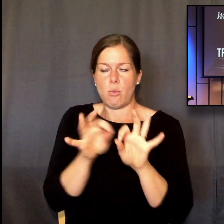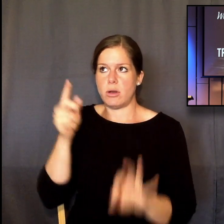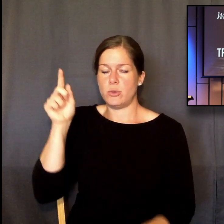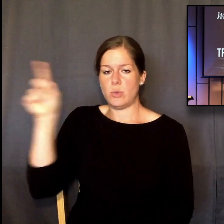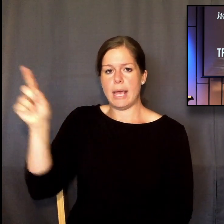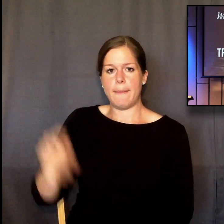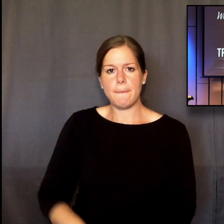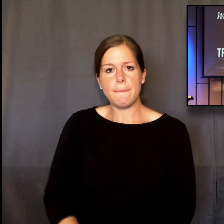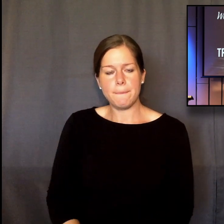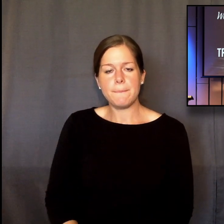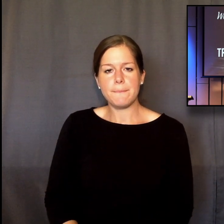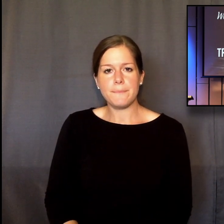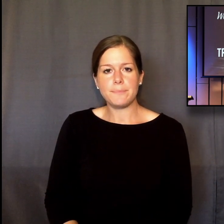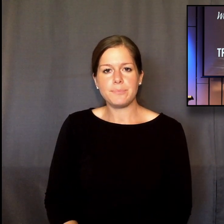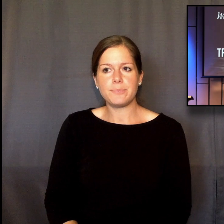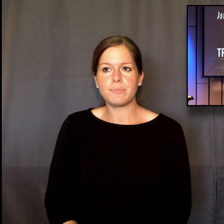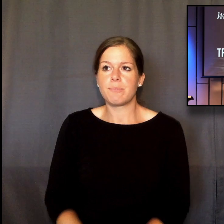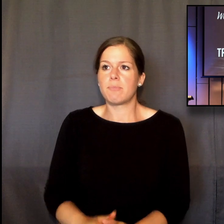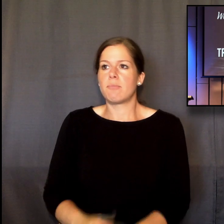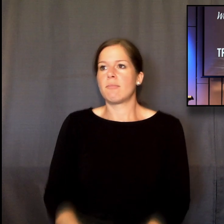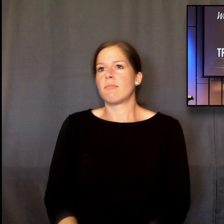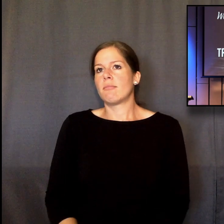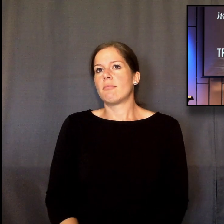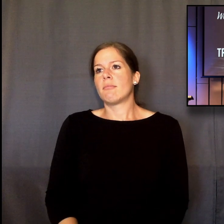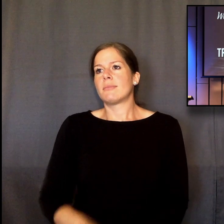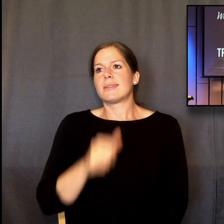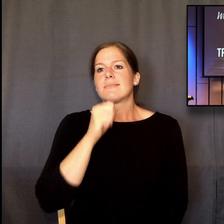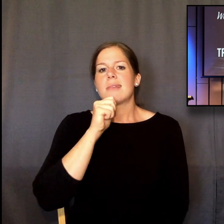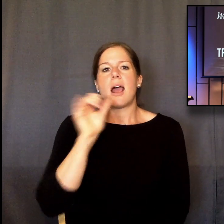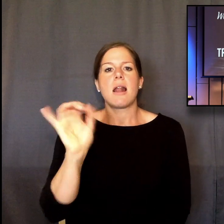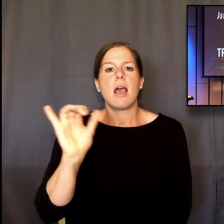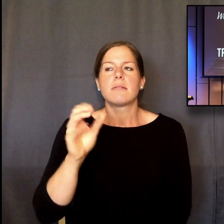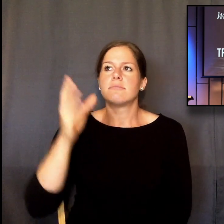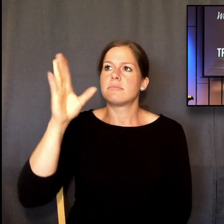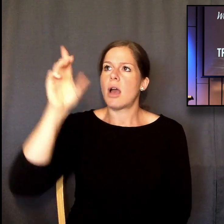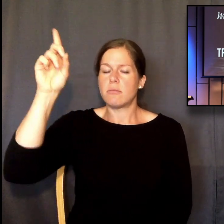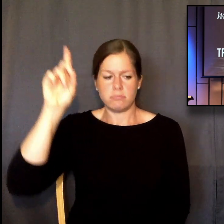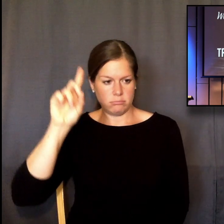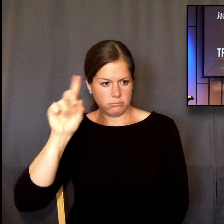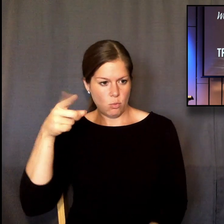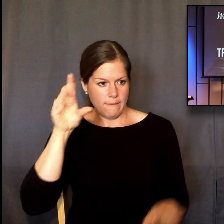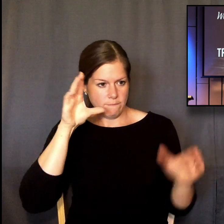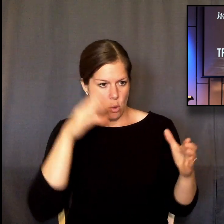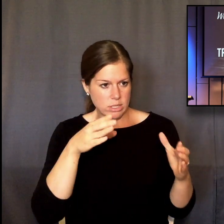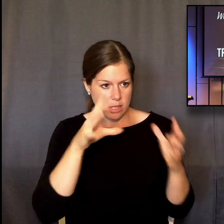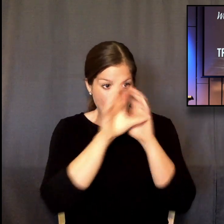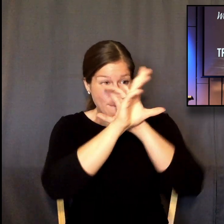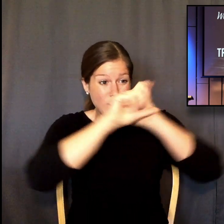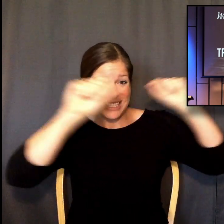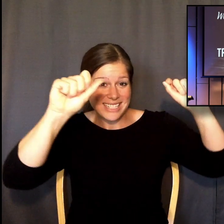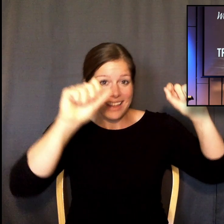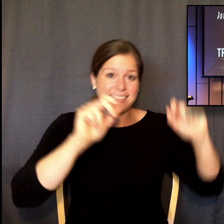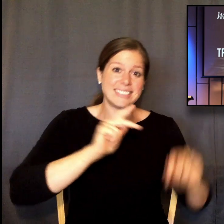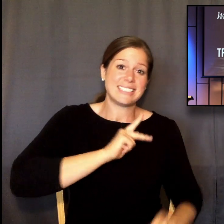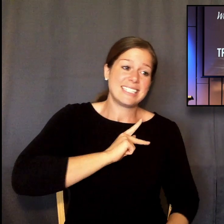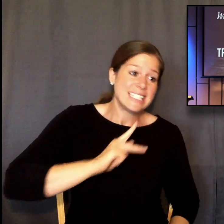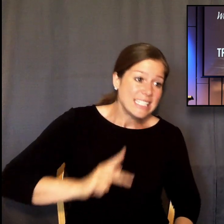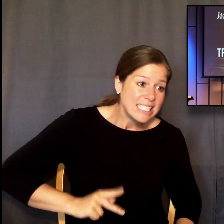He is not working in just the presidents and the kings. He is working in every single one of our lives,